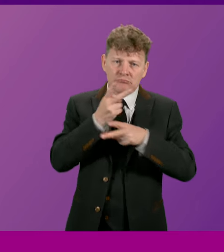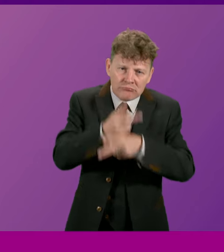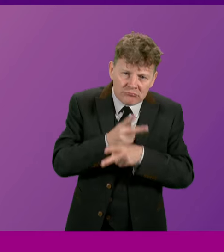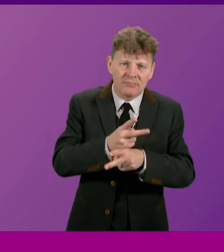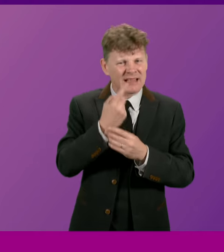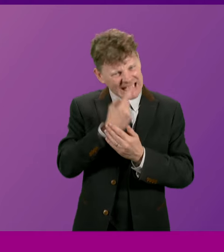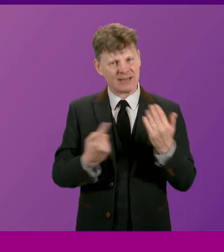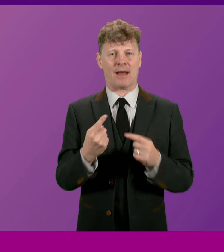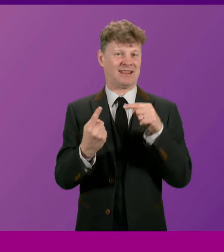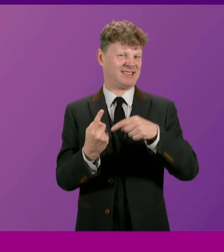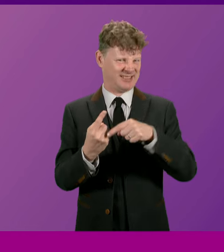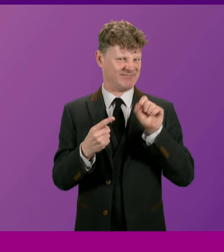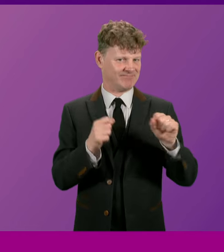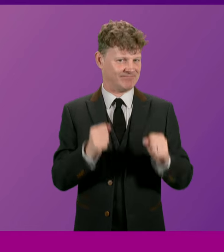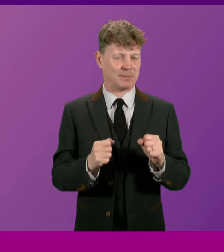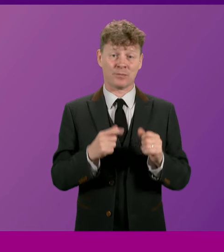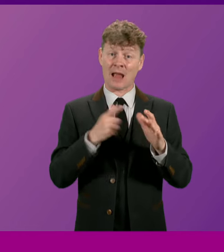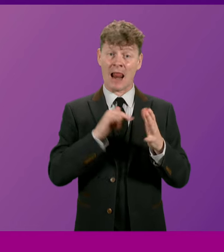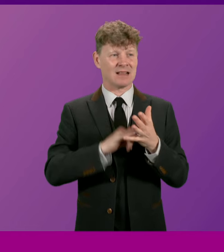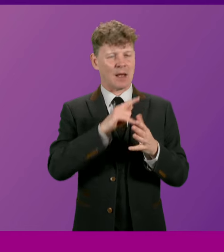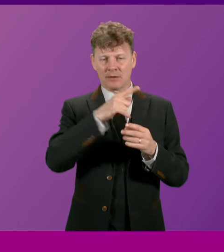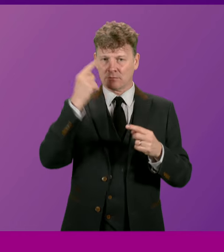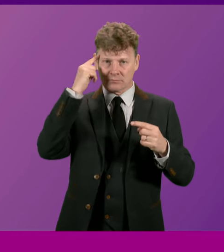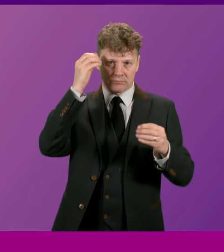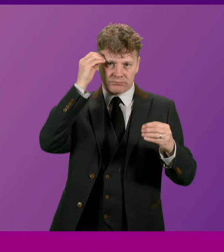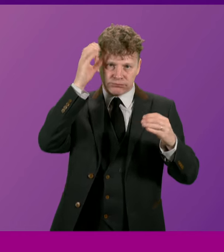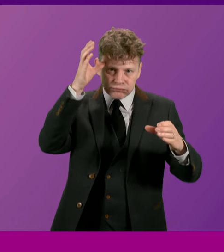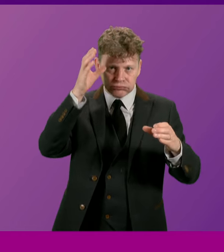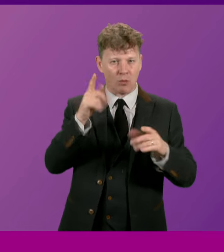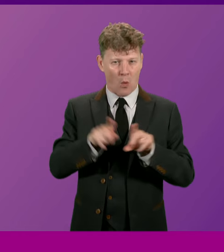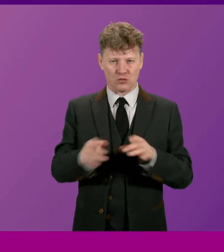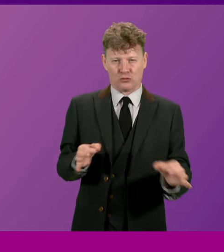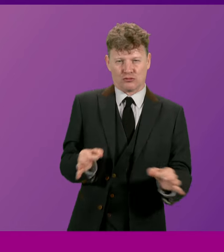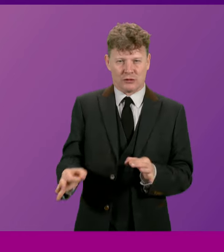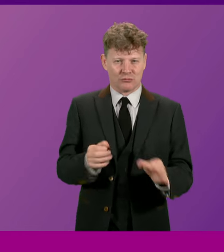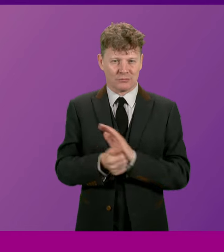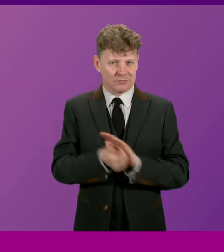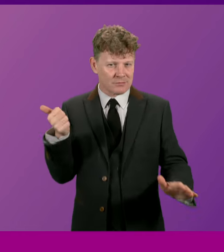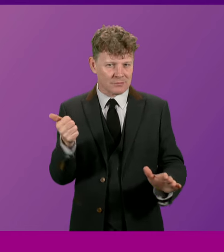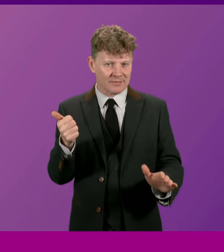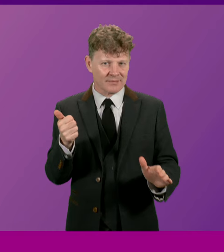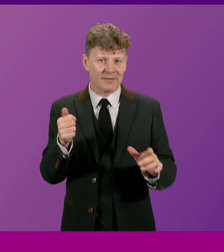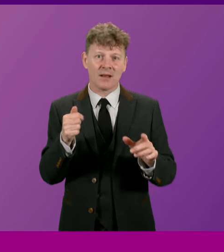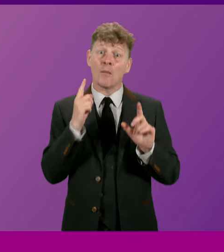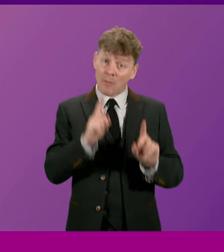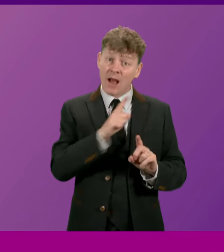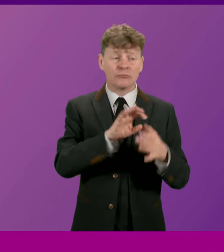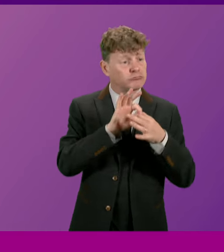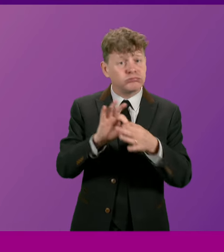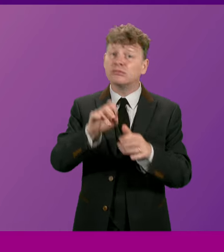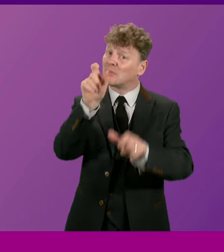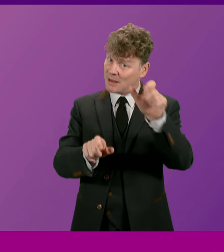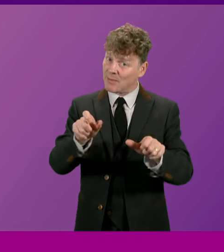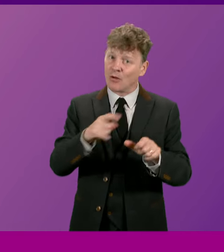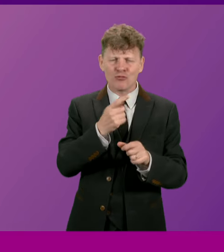Alex Salmond was a man of intellect and strategy, but above all, he was a man of the people, and he had that